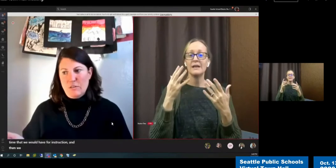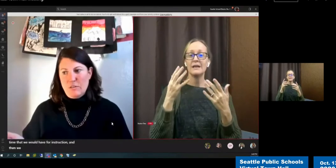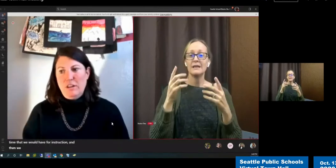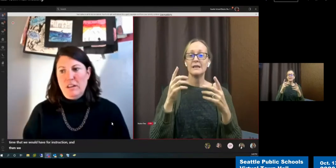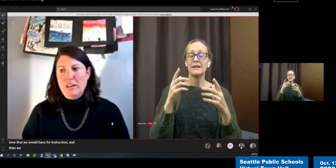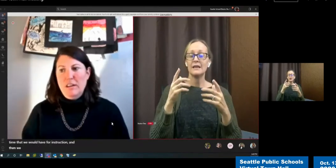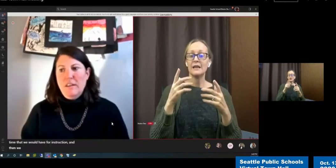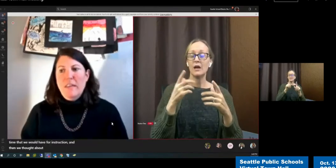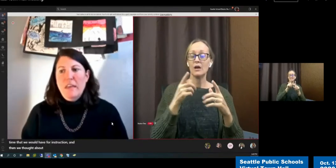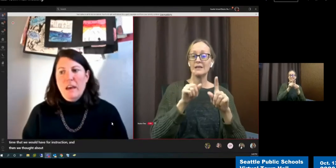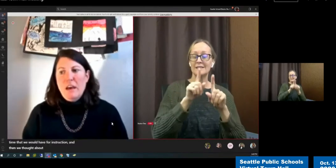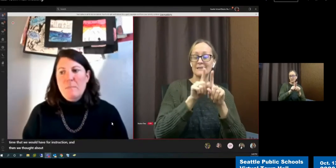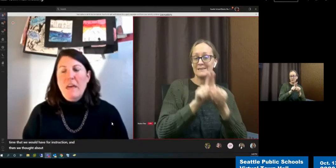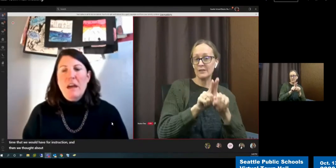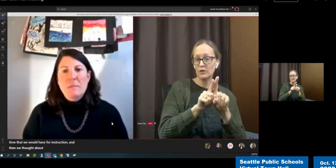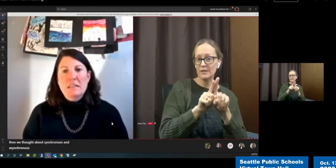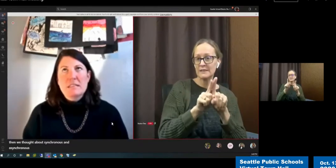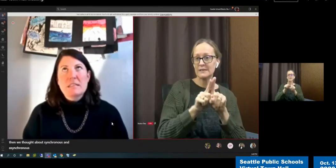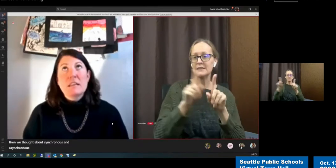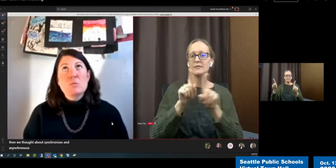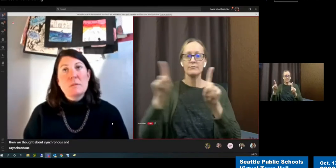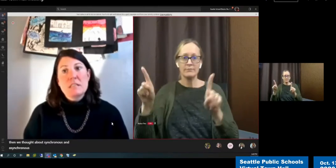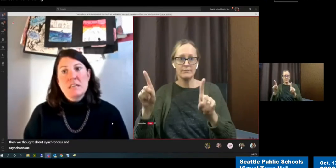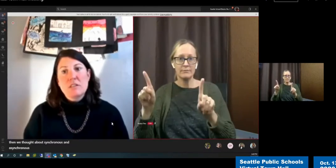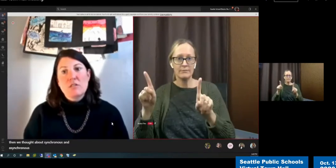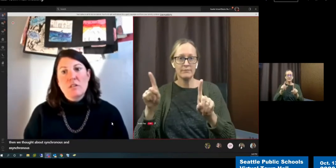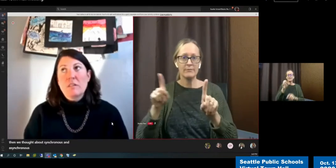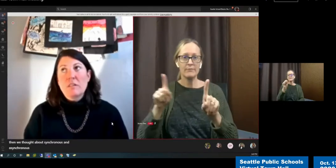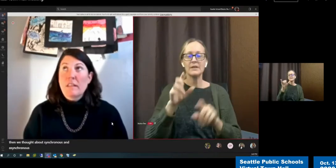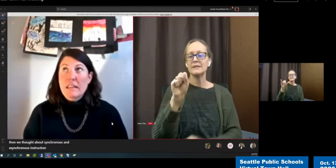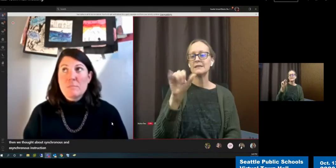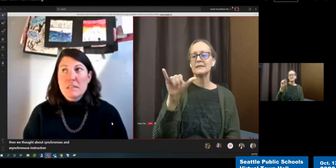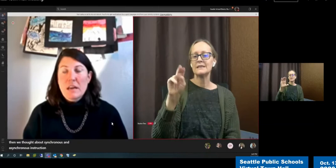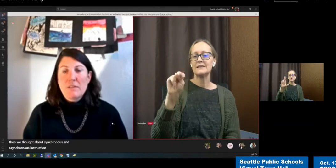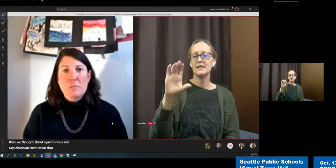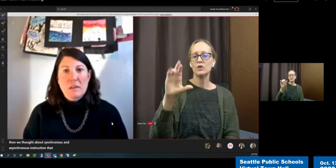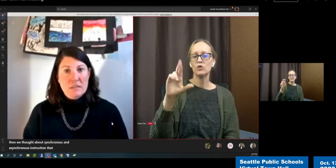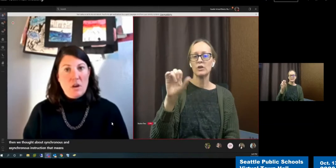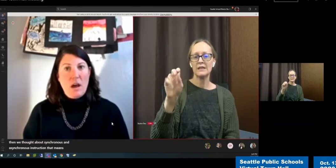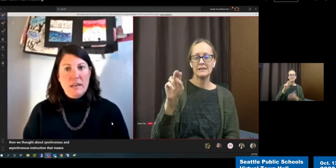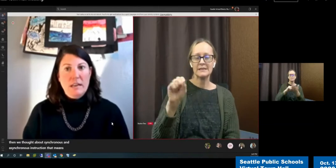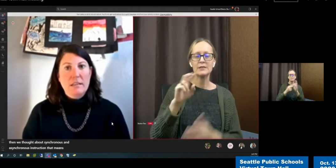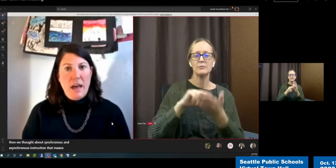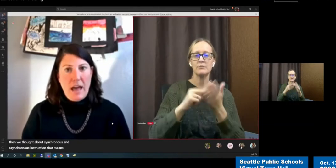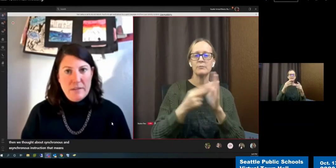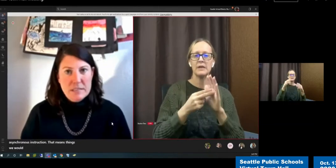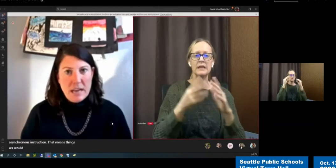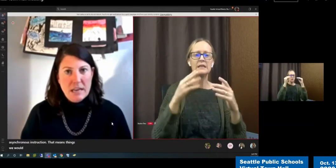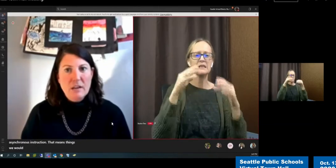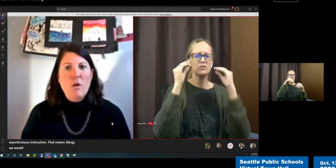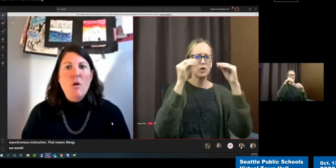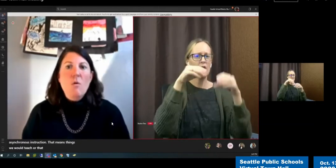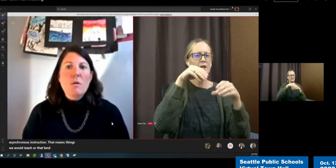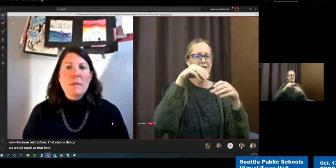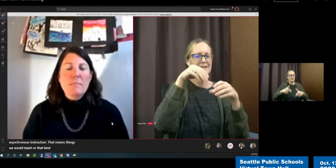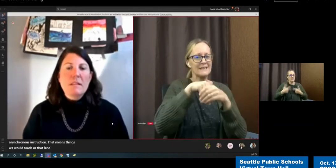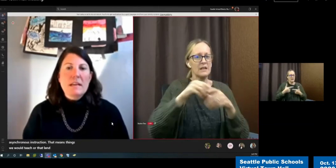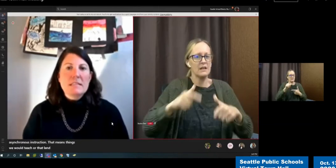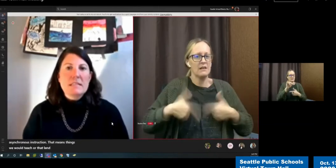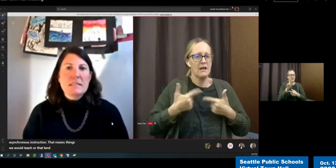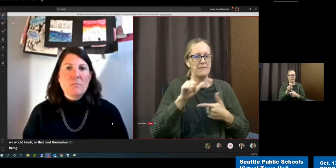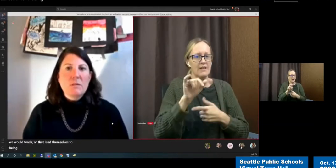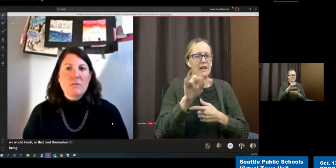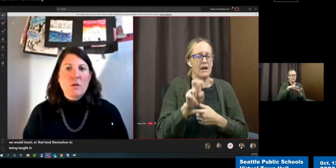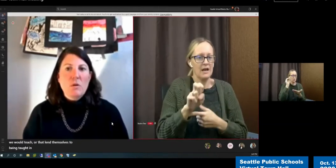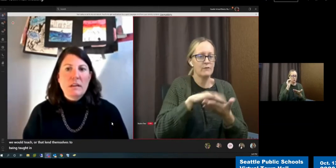instruction. That means things we would teach or that lend themselves to being taught in a live setting or maybe lessons